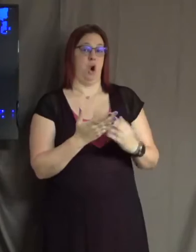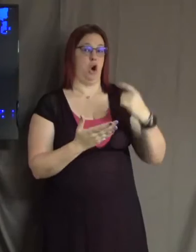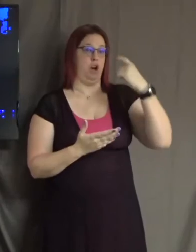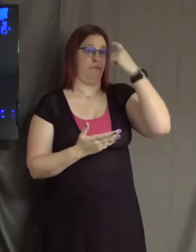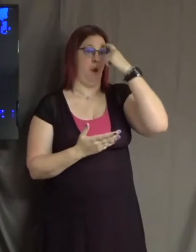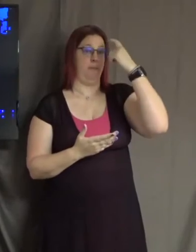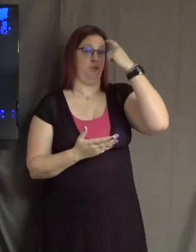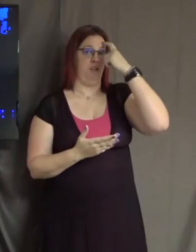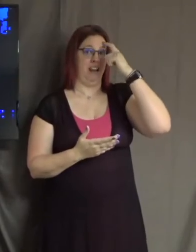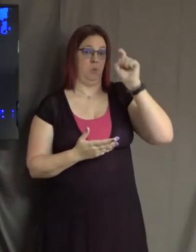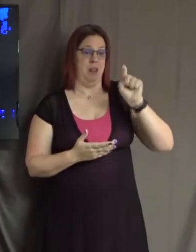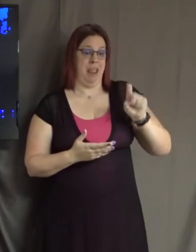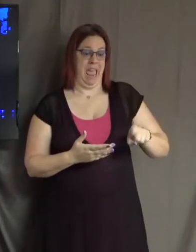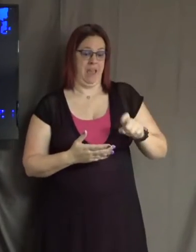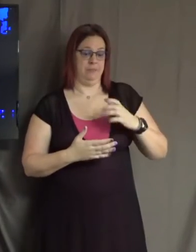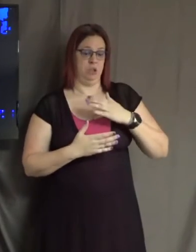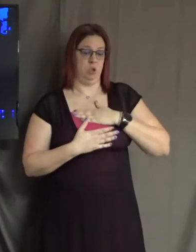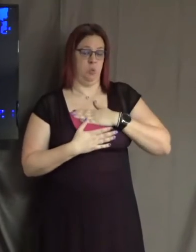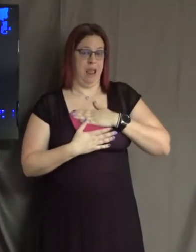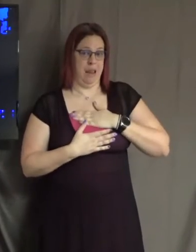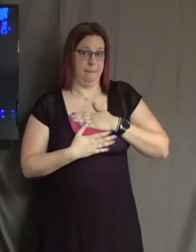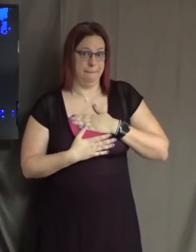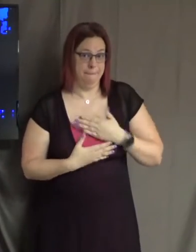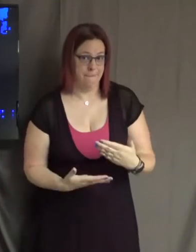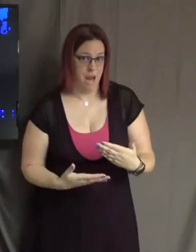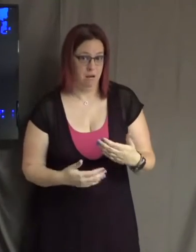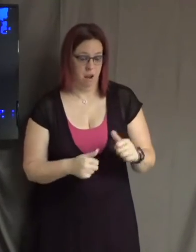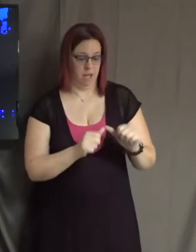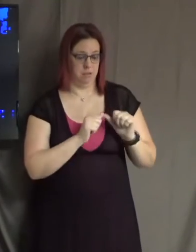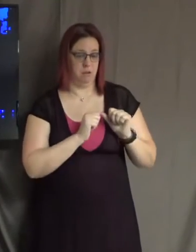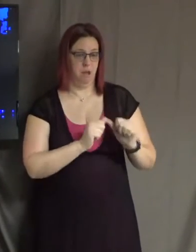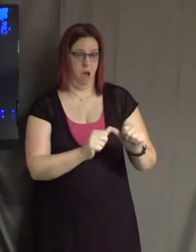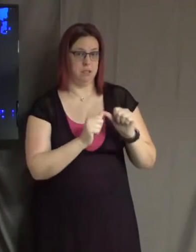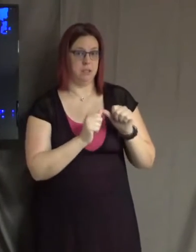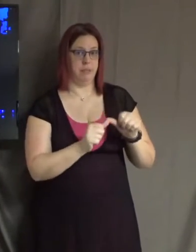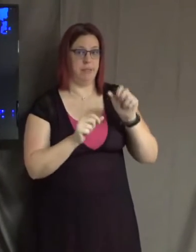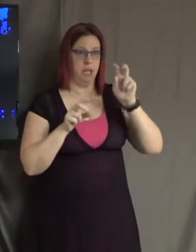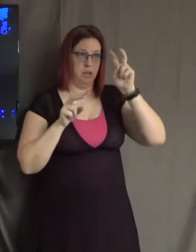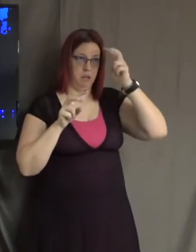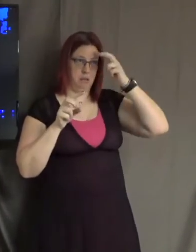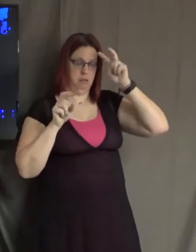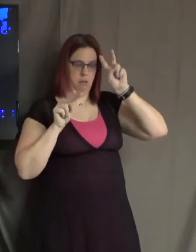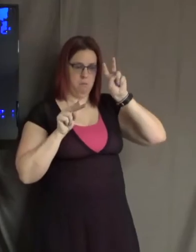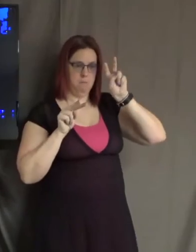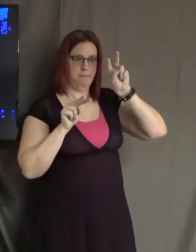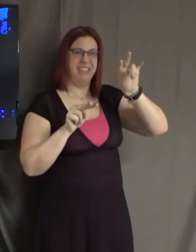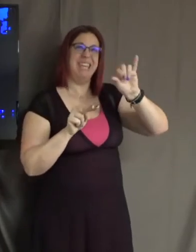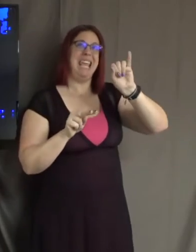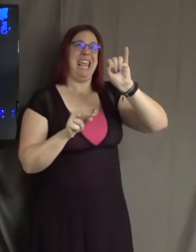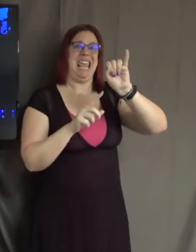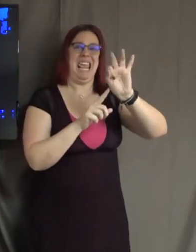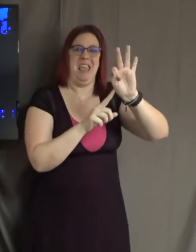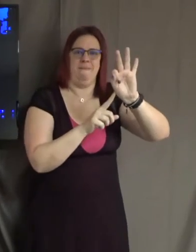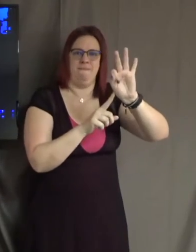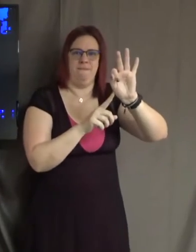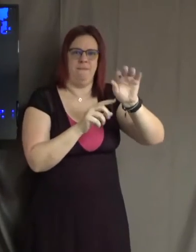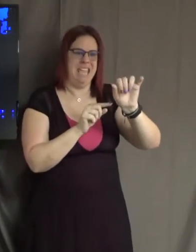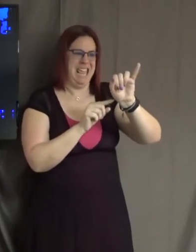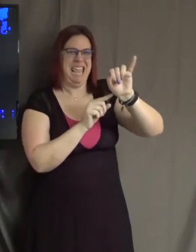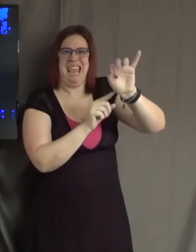is constantly projecting if people could just be blah, blah, blah, blah. And a lot of it's related to us. It's